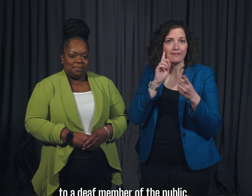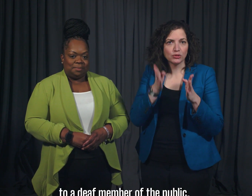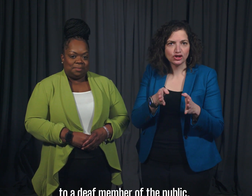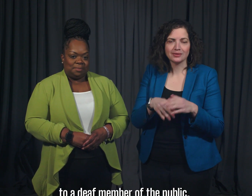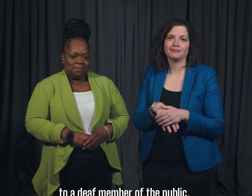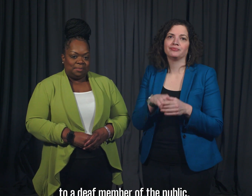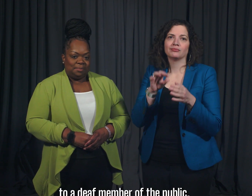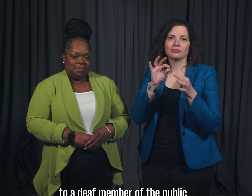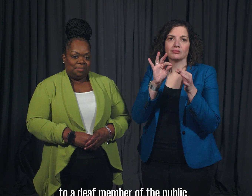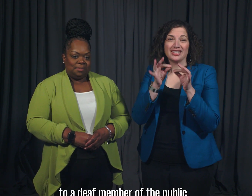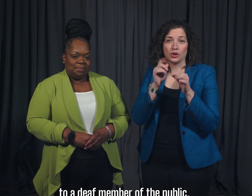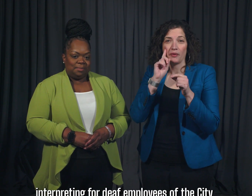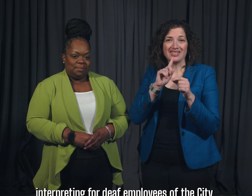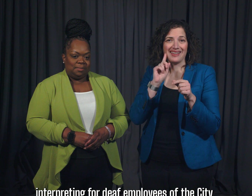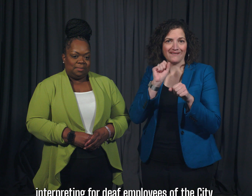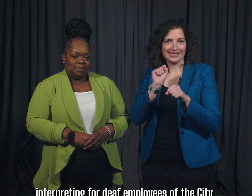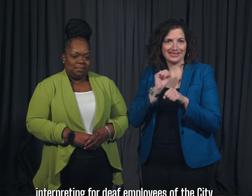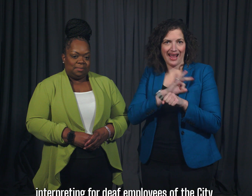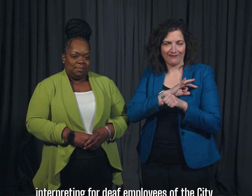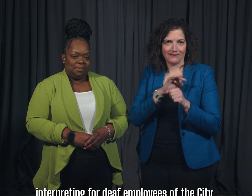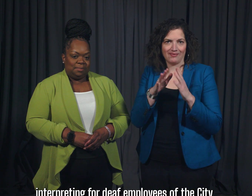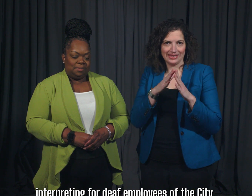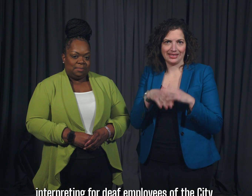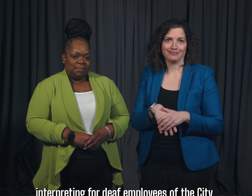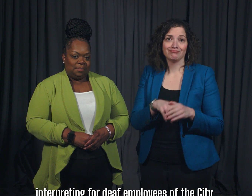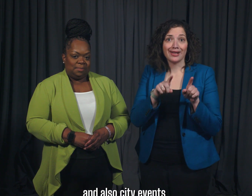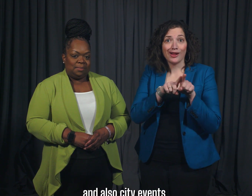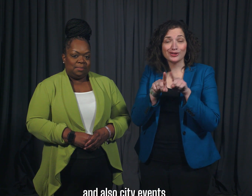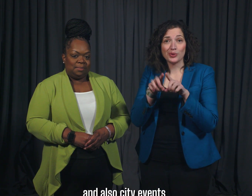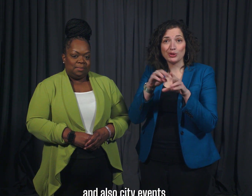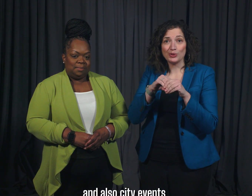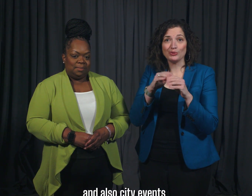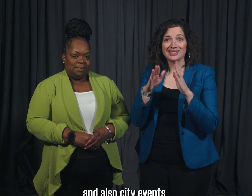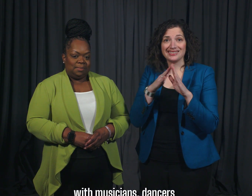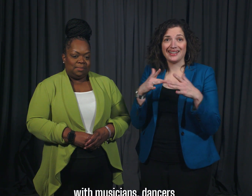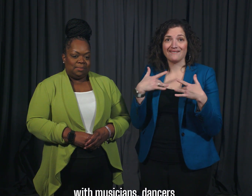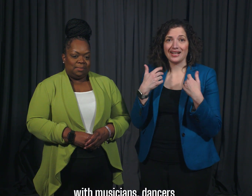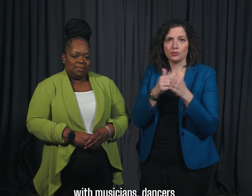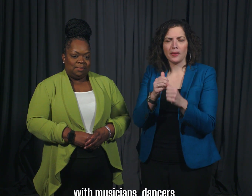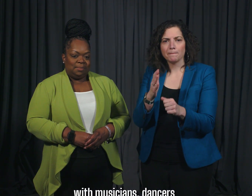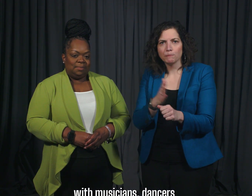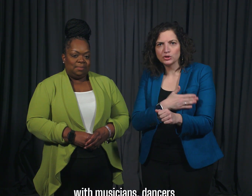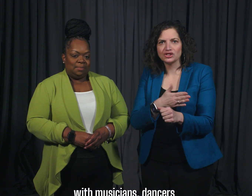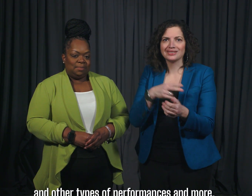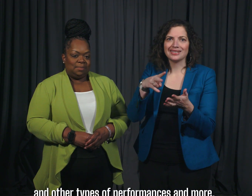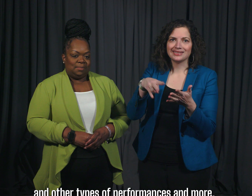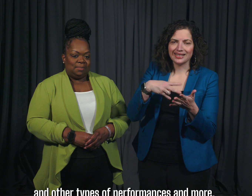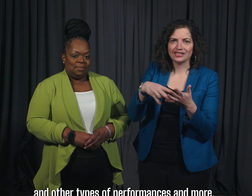a deaf member of the public, interpreting for deaf employees of the city, and also city events with musicians, dancers, and other types